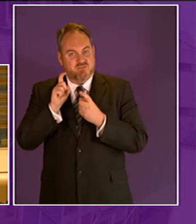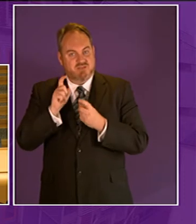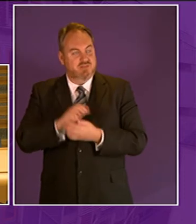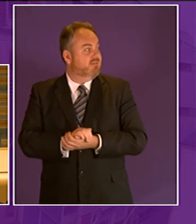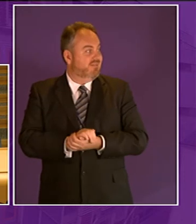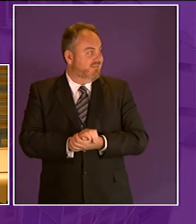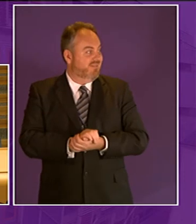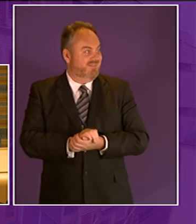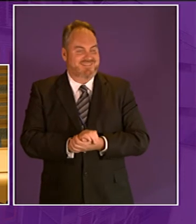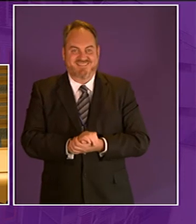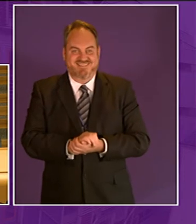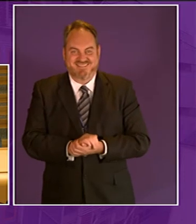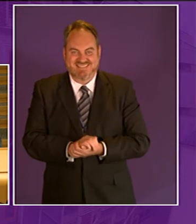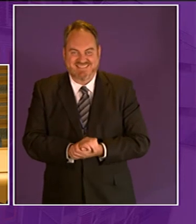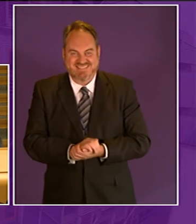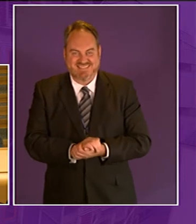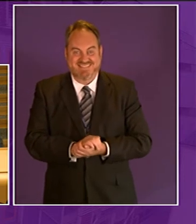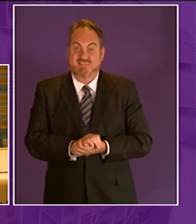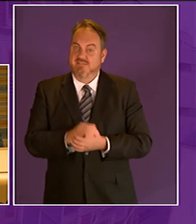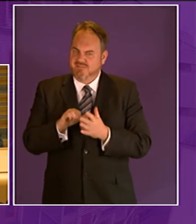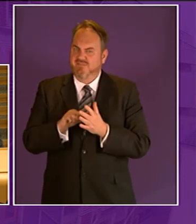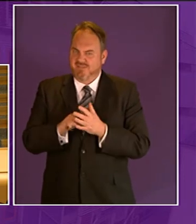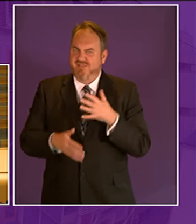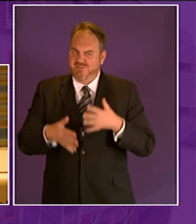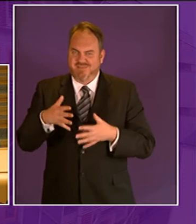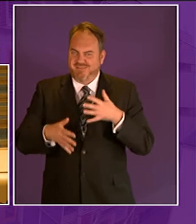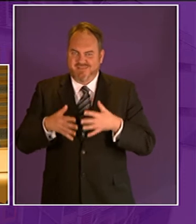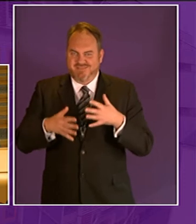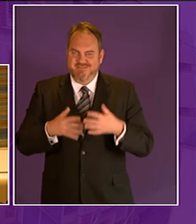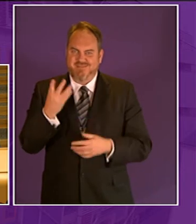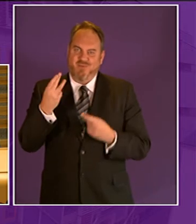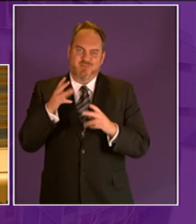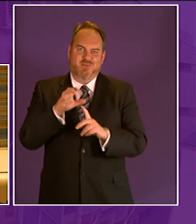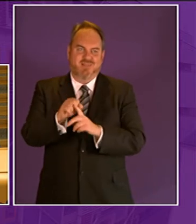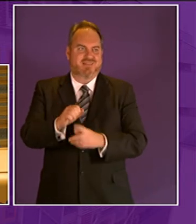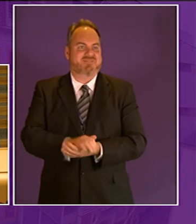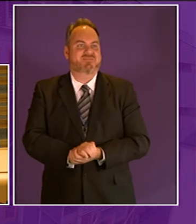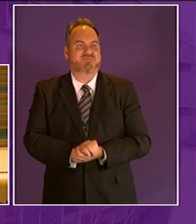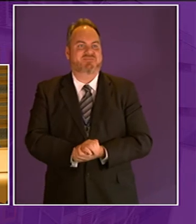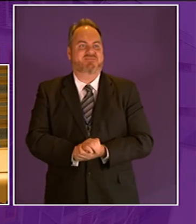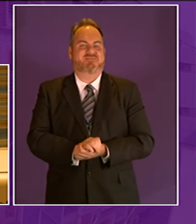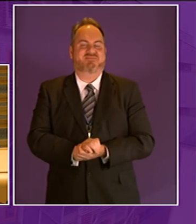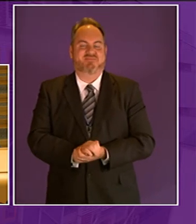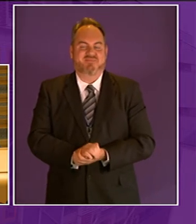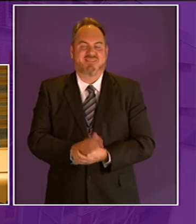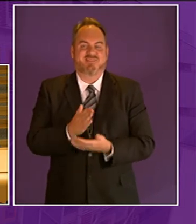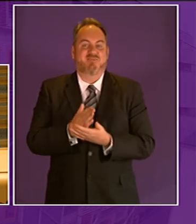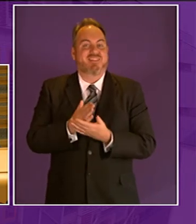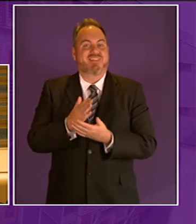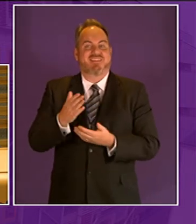fantastic now I wanted to share some of my outdoor learning experience I